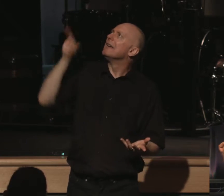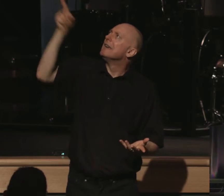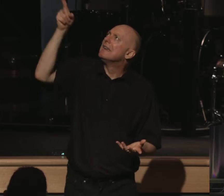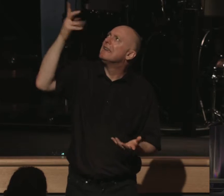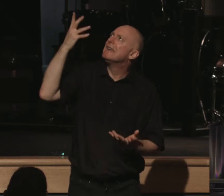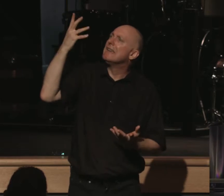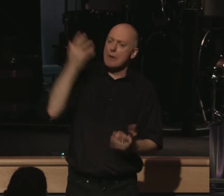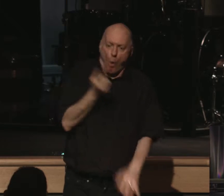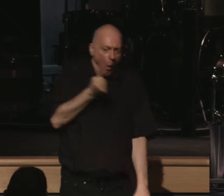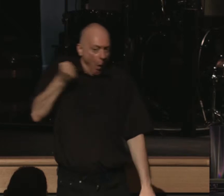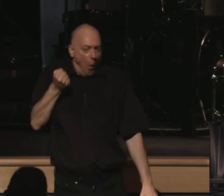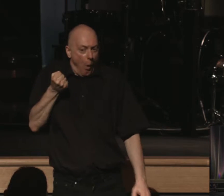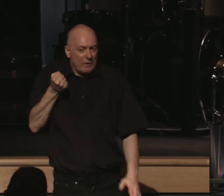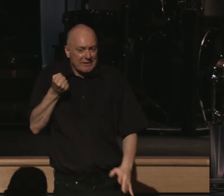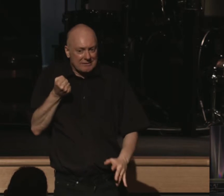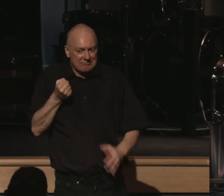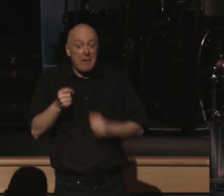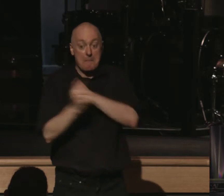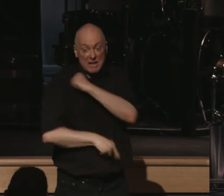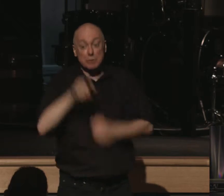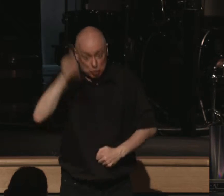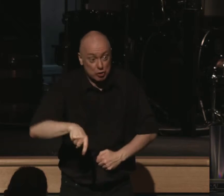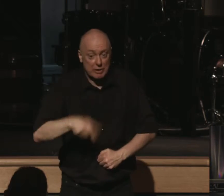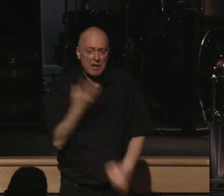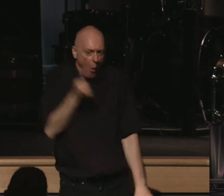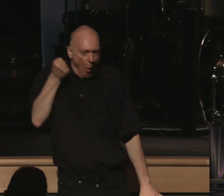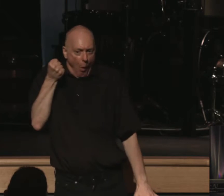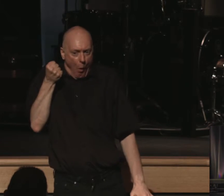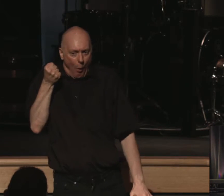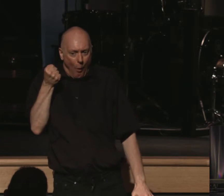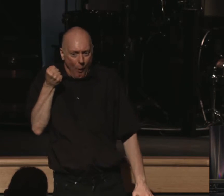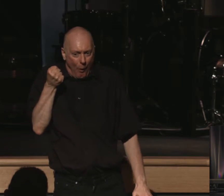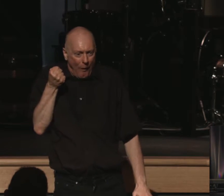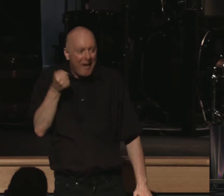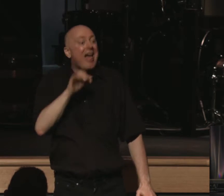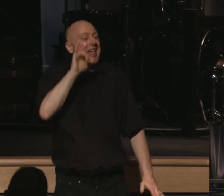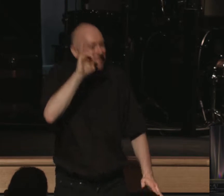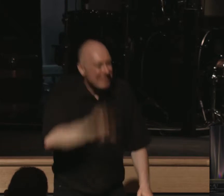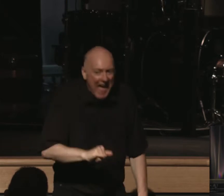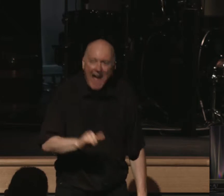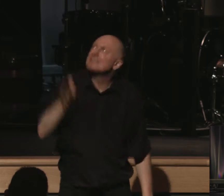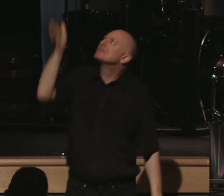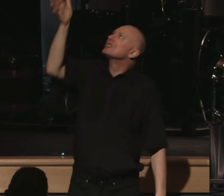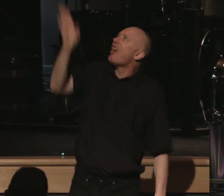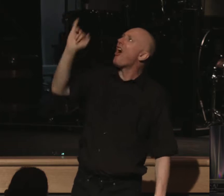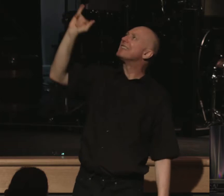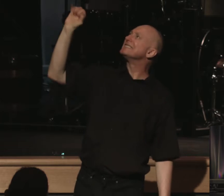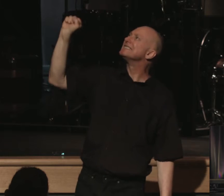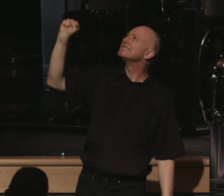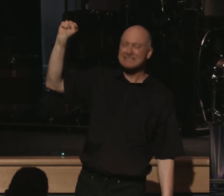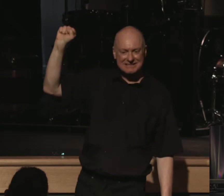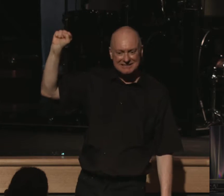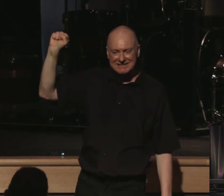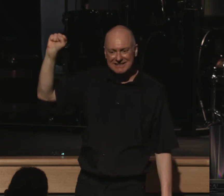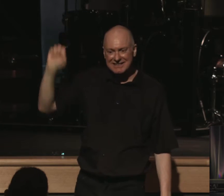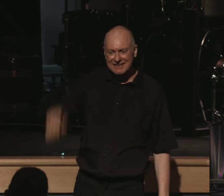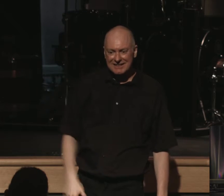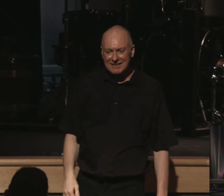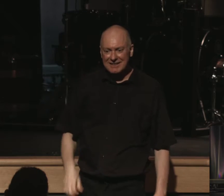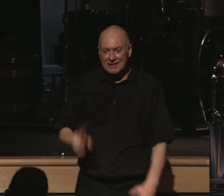he's also withholding what you do deserve, the punishment that's rightly yours. This is who God is. And the